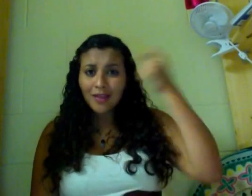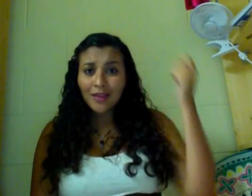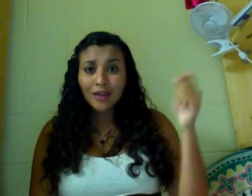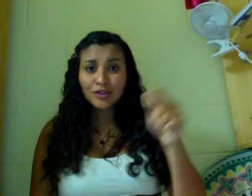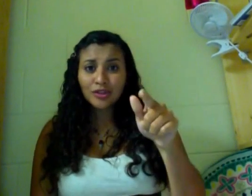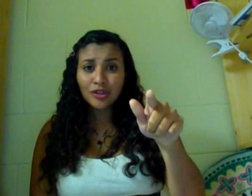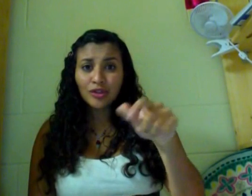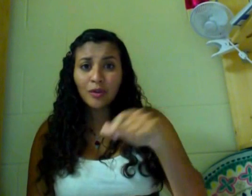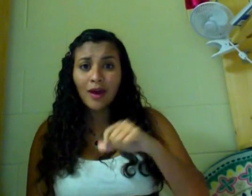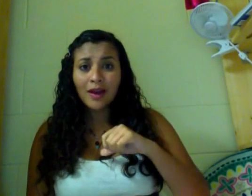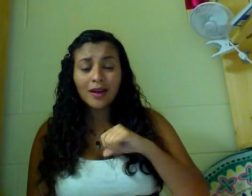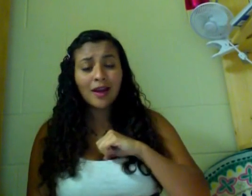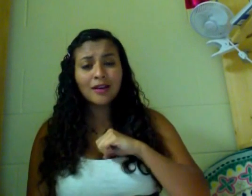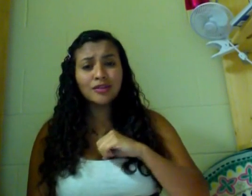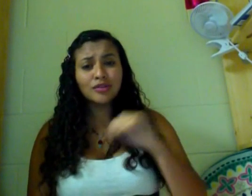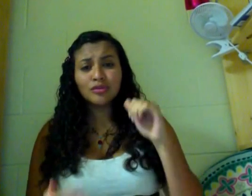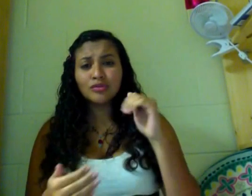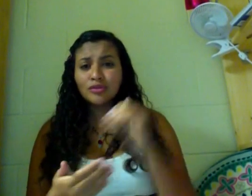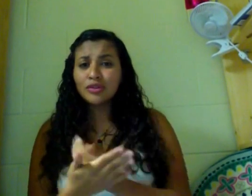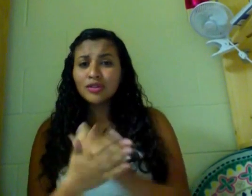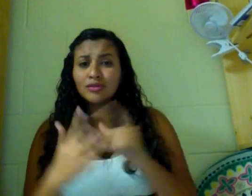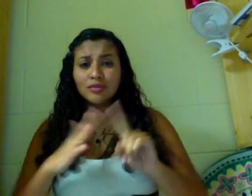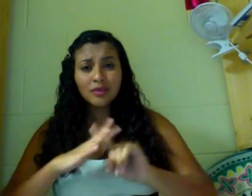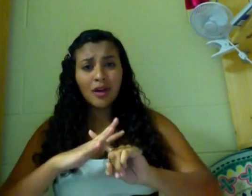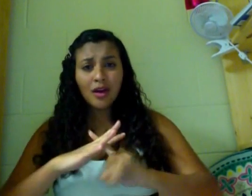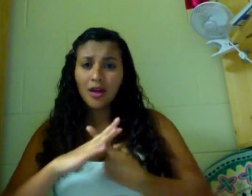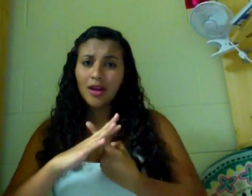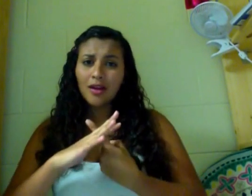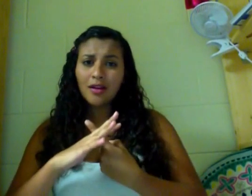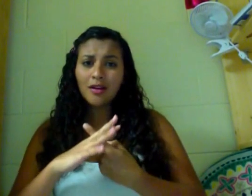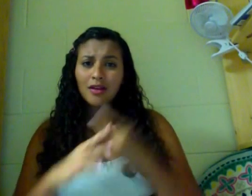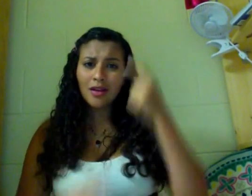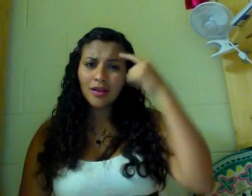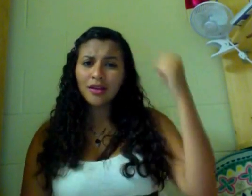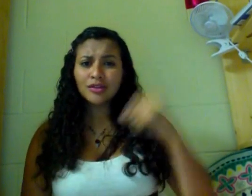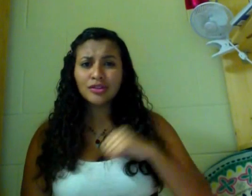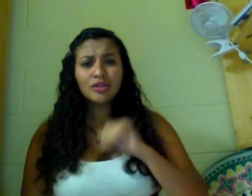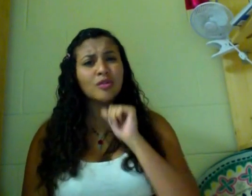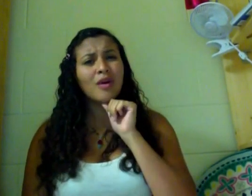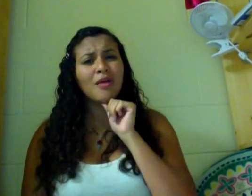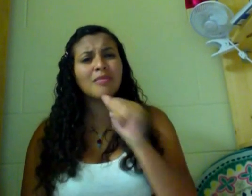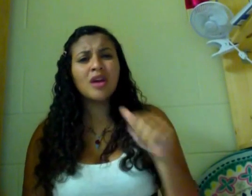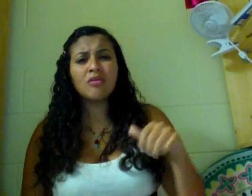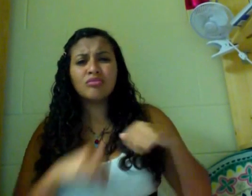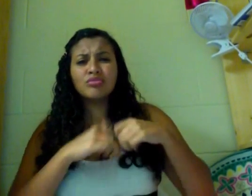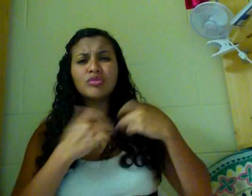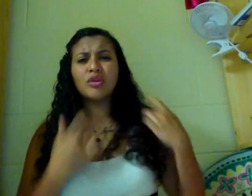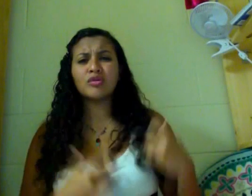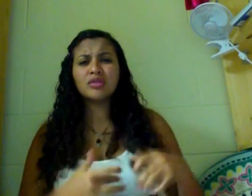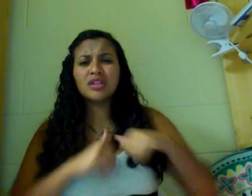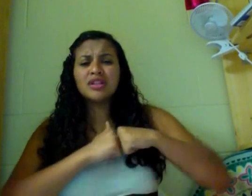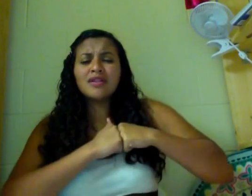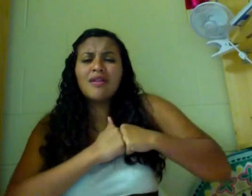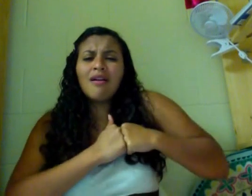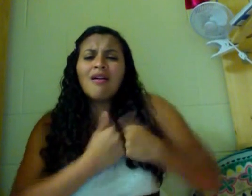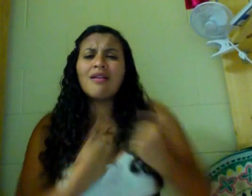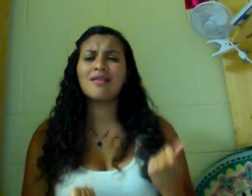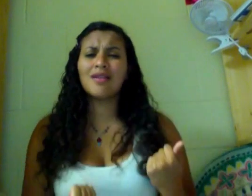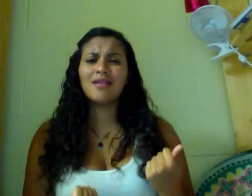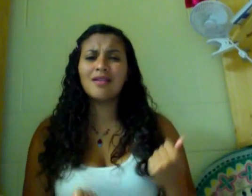Thanks to you I got a new thing started Thanks to you I'm not for broken hearted